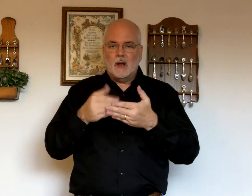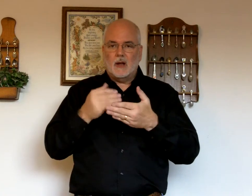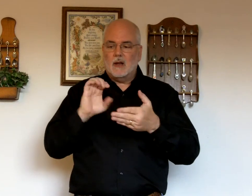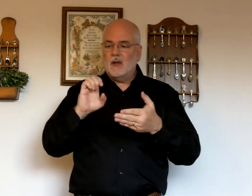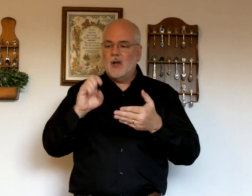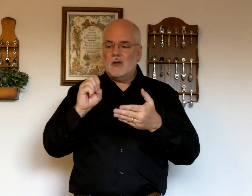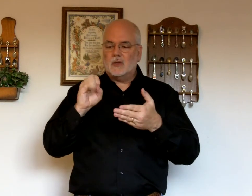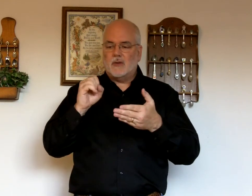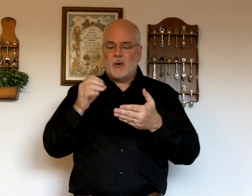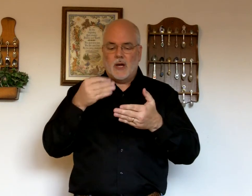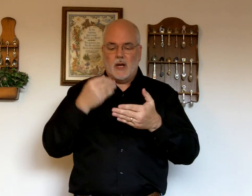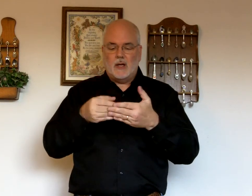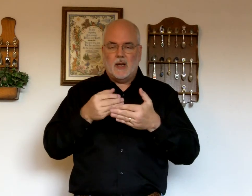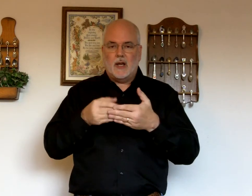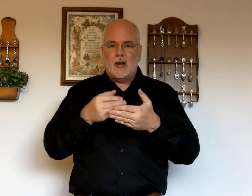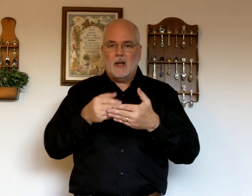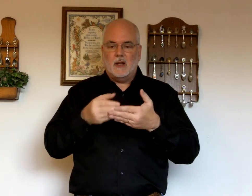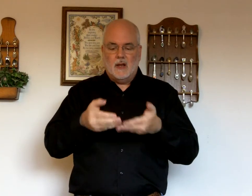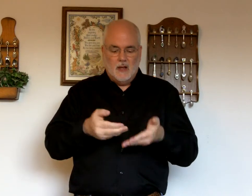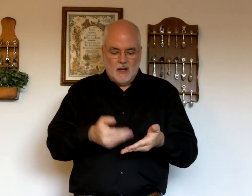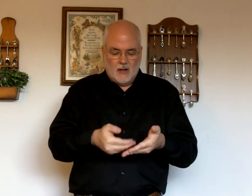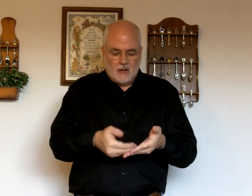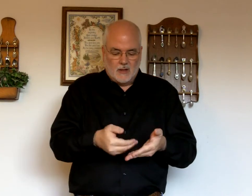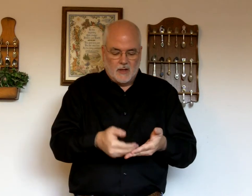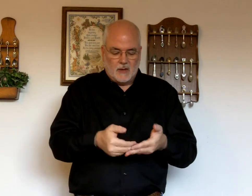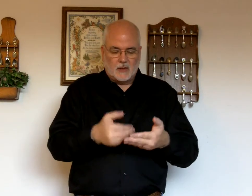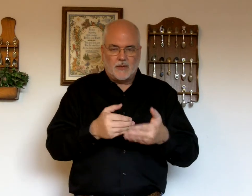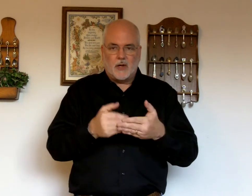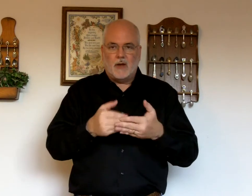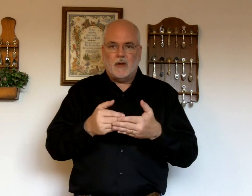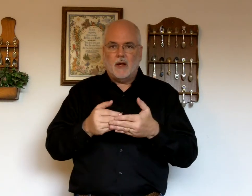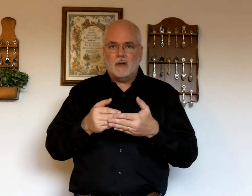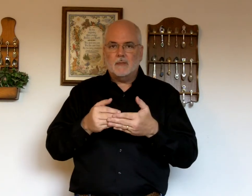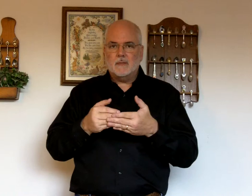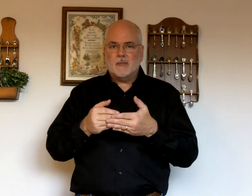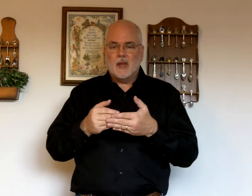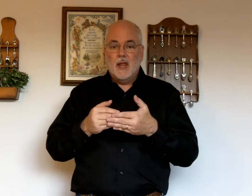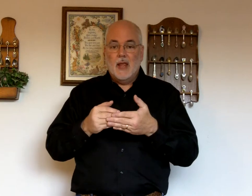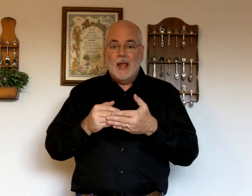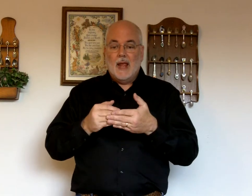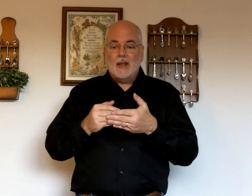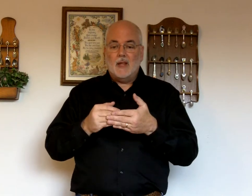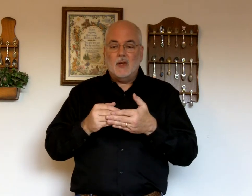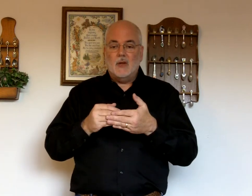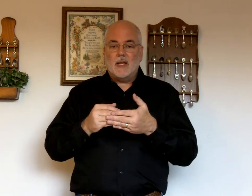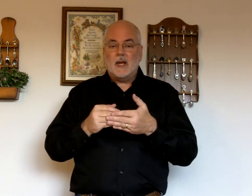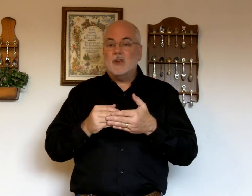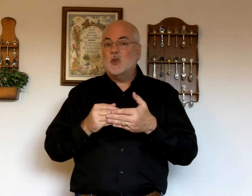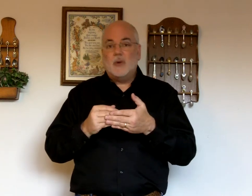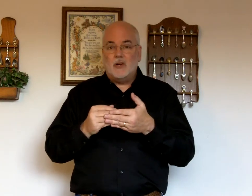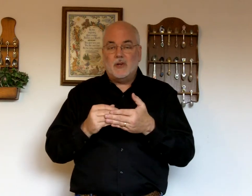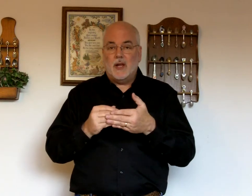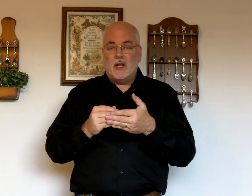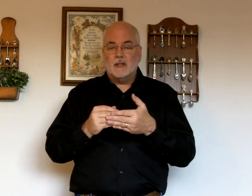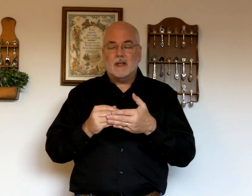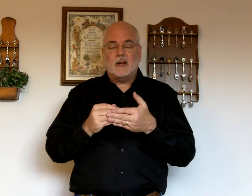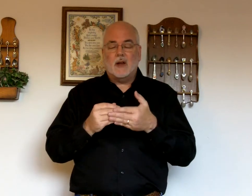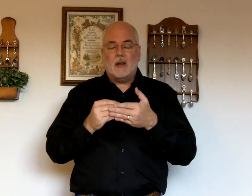the knuckles of your right hand, in, on the knuckles of your left hand. And then you just kind of twiddle your hand. I don't know how to,